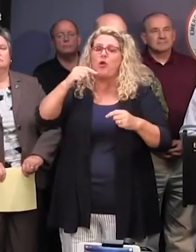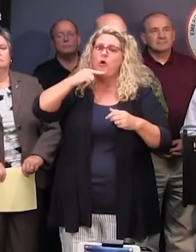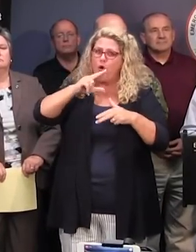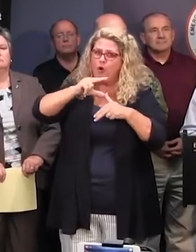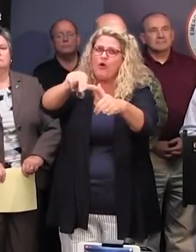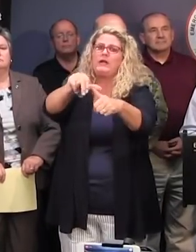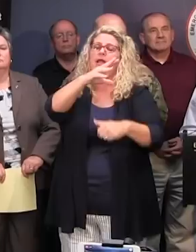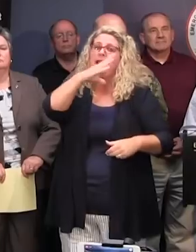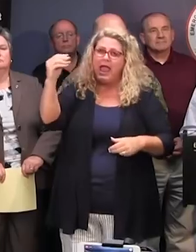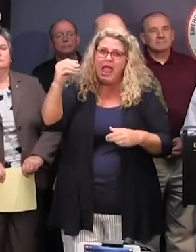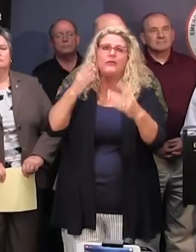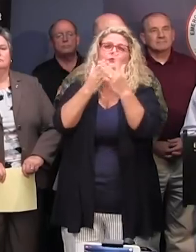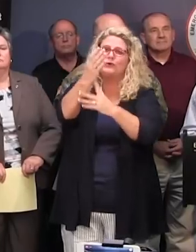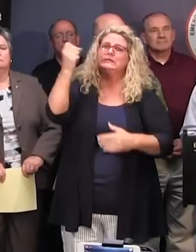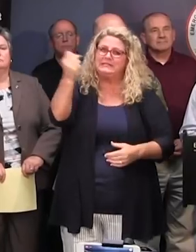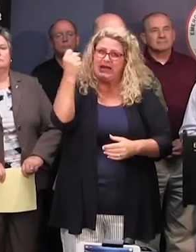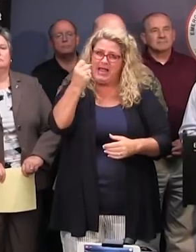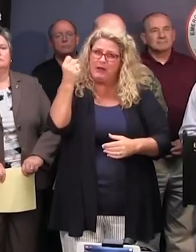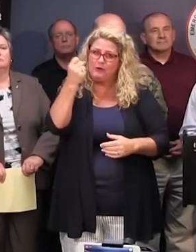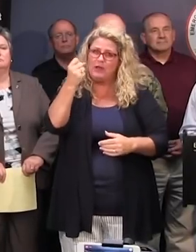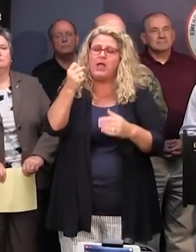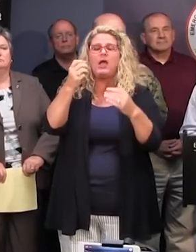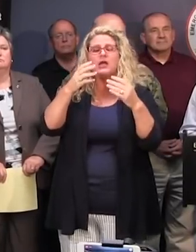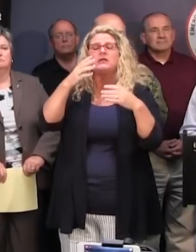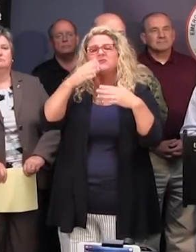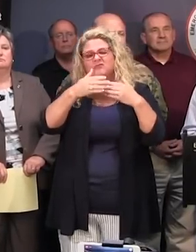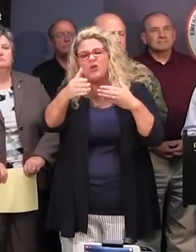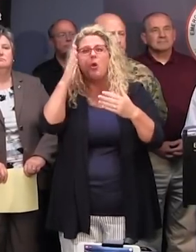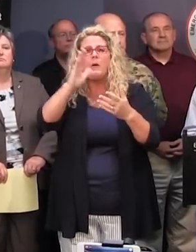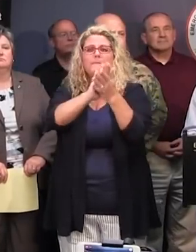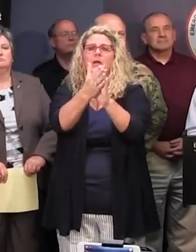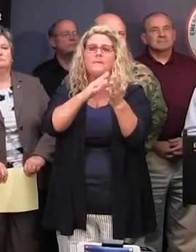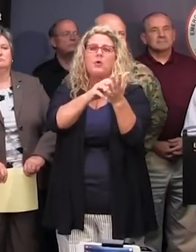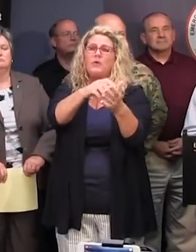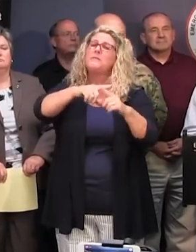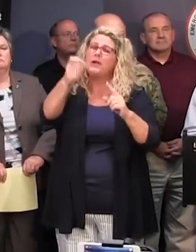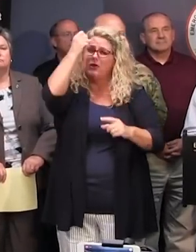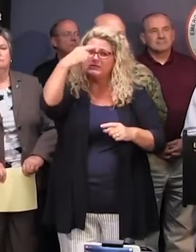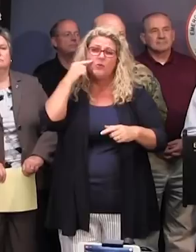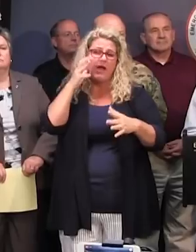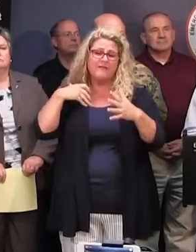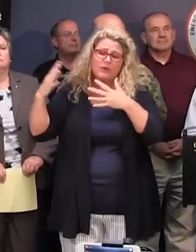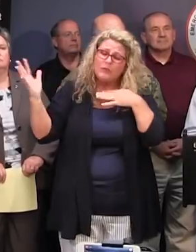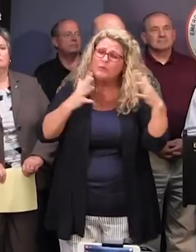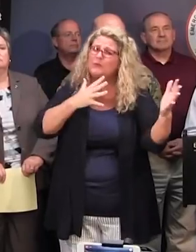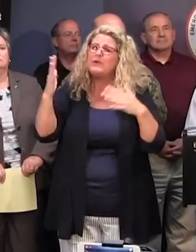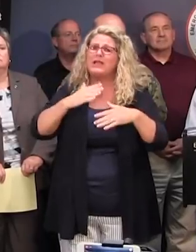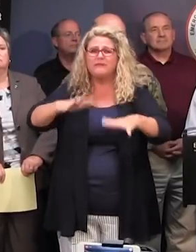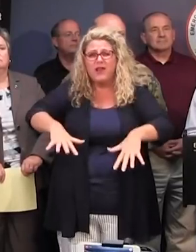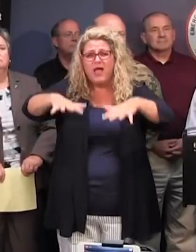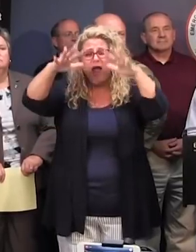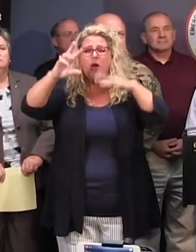Carolina coast into Saturday while weakening. This will result in a long period of damaging wind, storm surge inundation, and